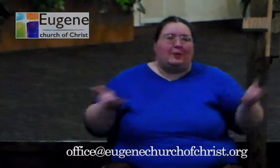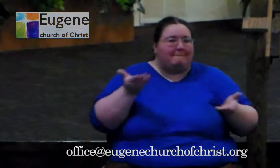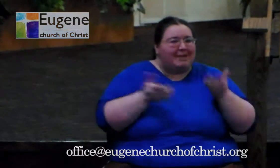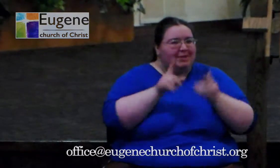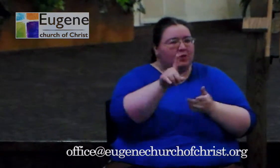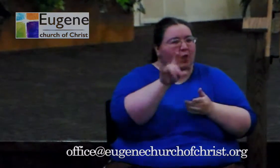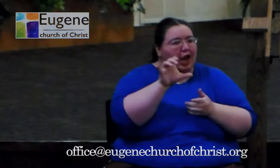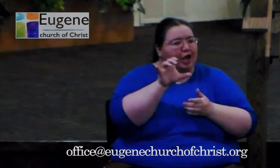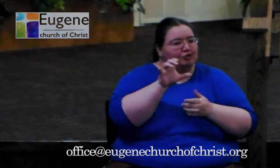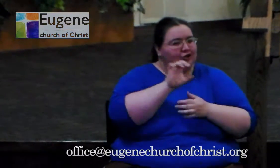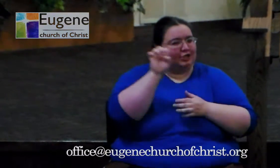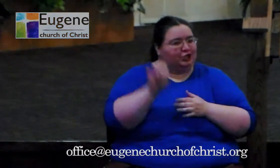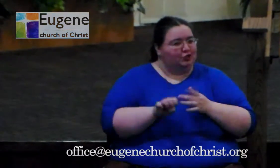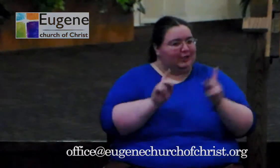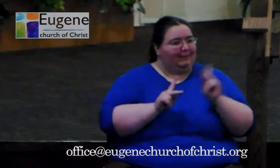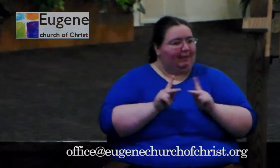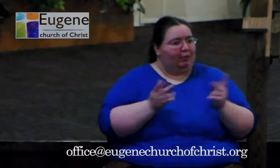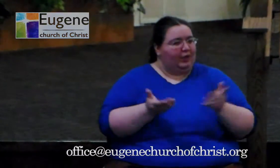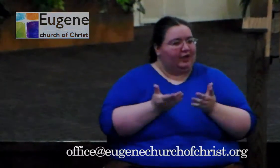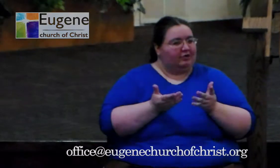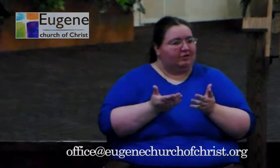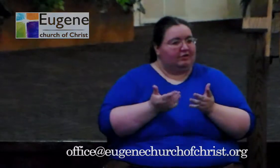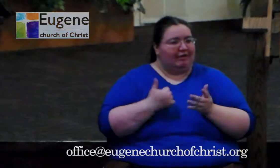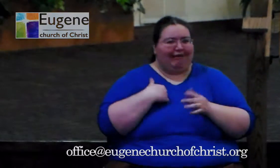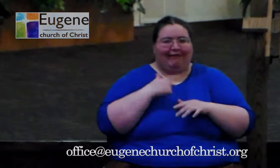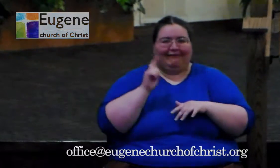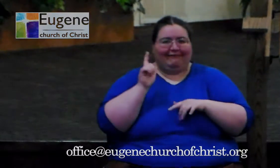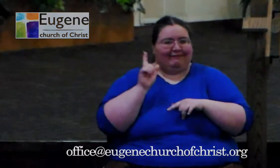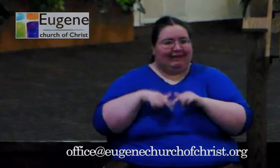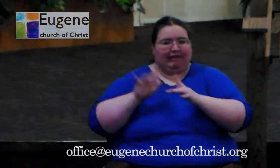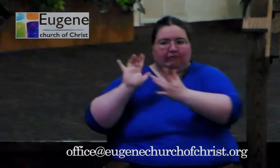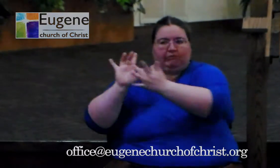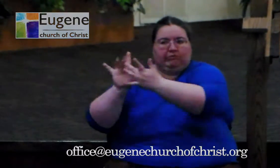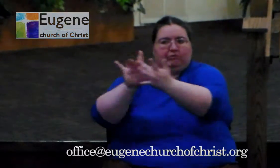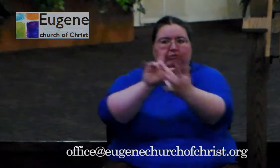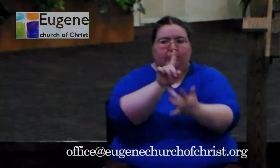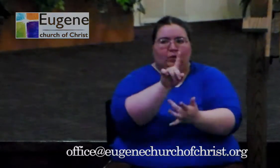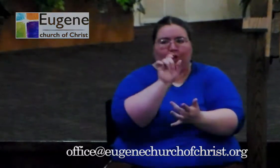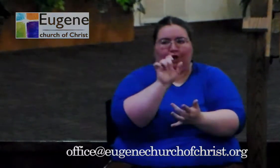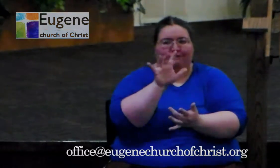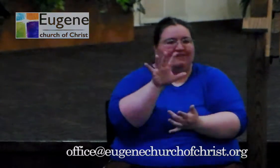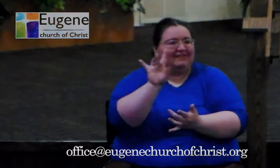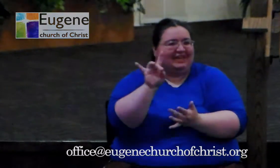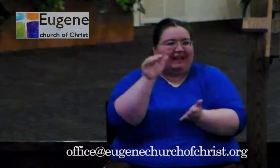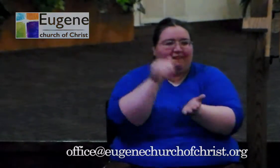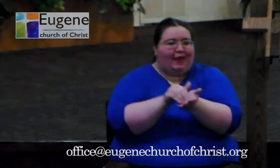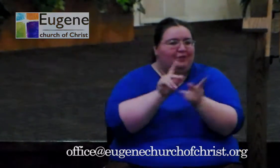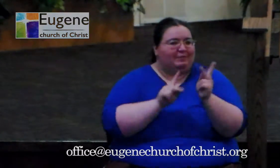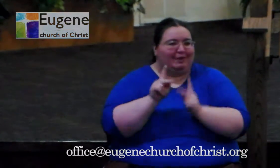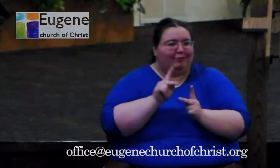I can't get to the 158,000. Boy, if I could, I would write a book. I would make millions.